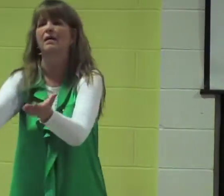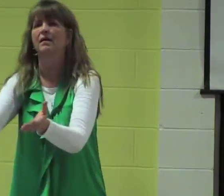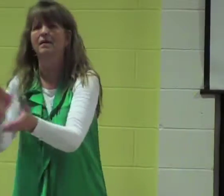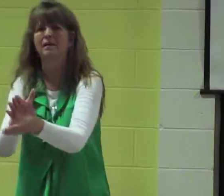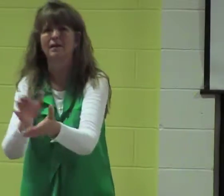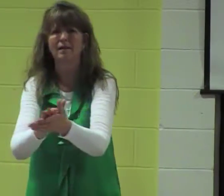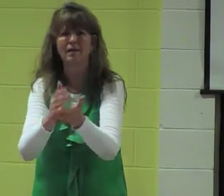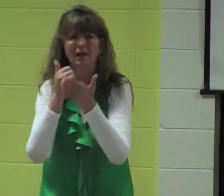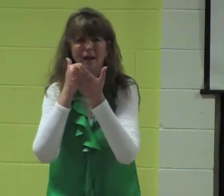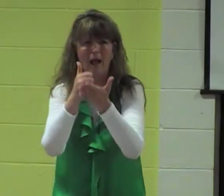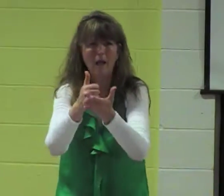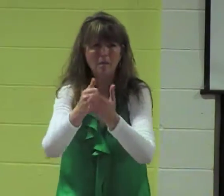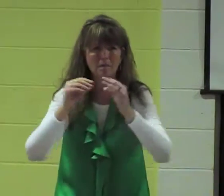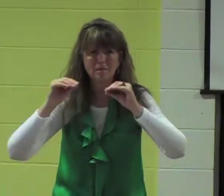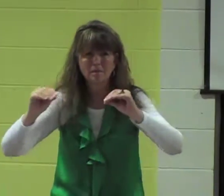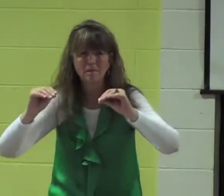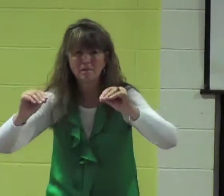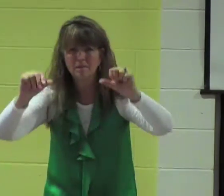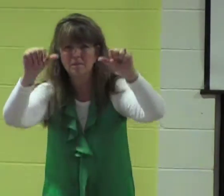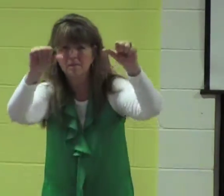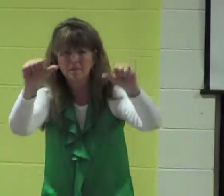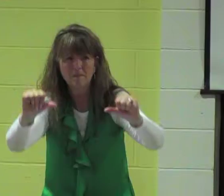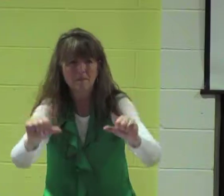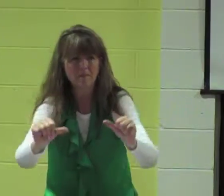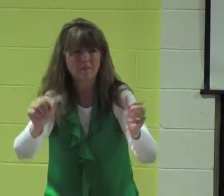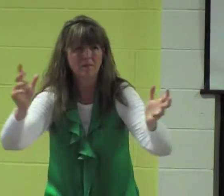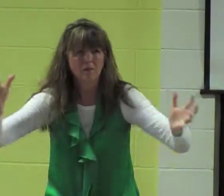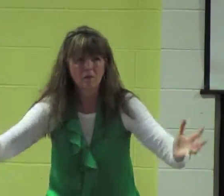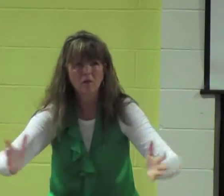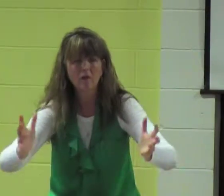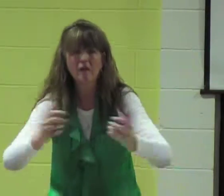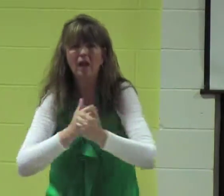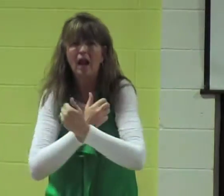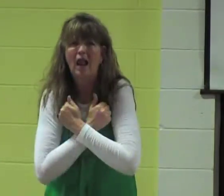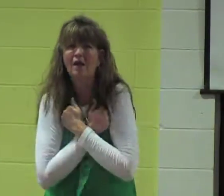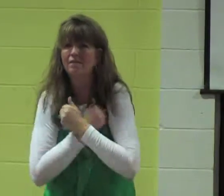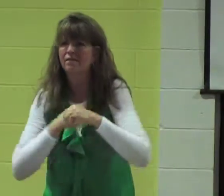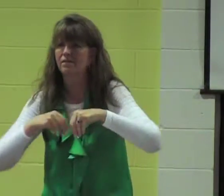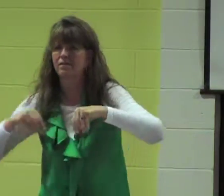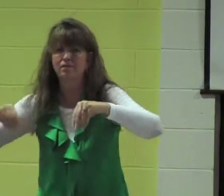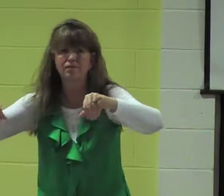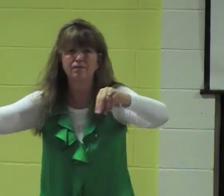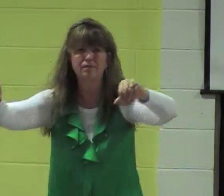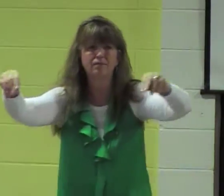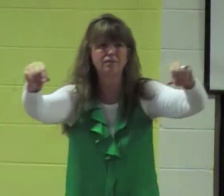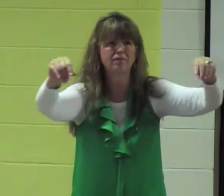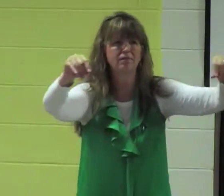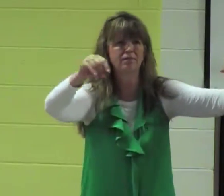plucks us out of the garbage and he molds us and he shapes us and he loves us